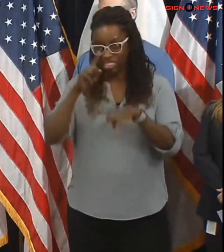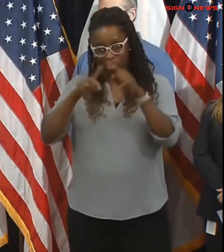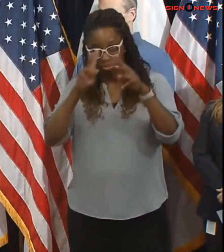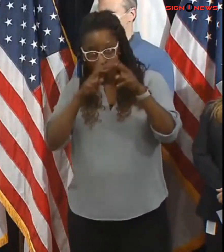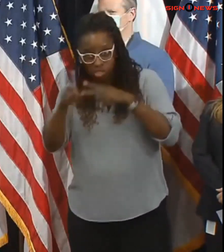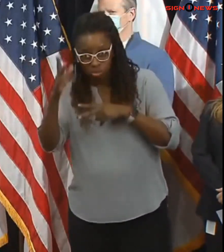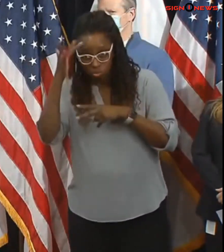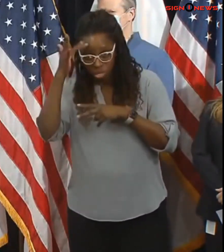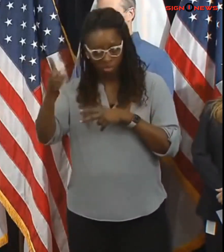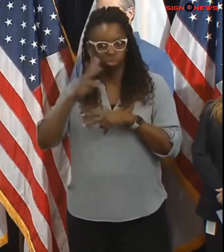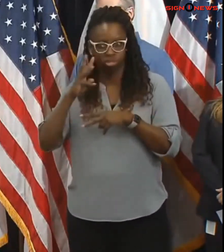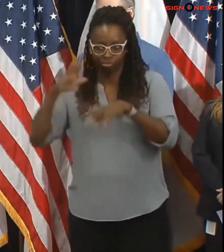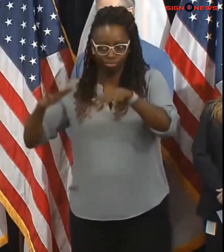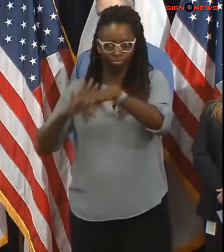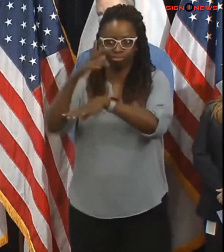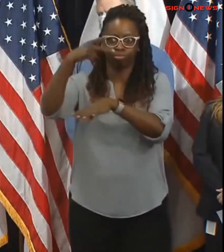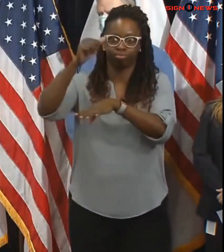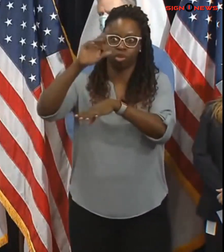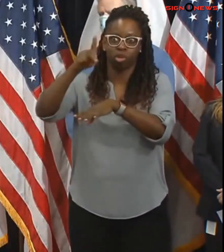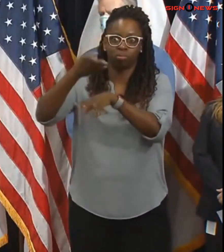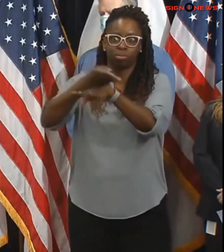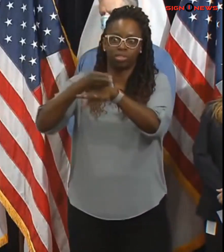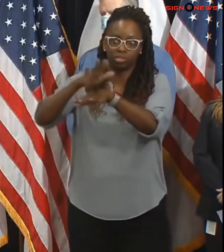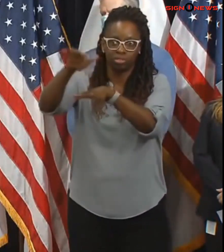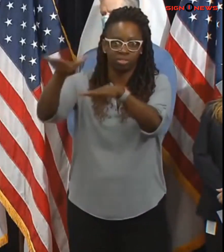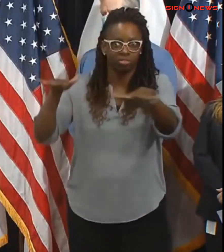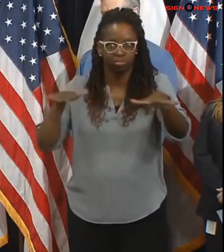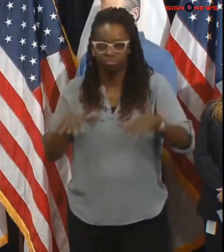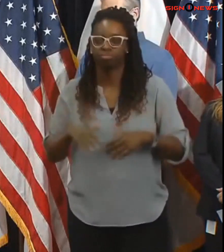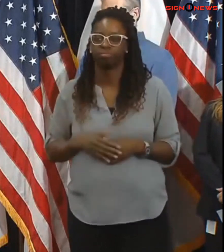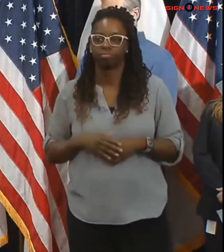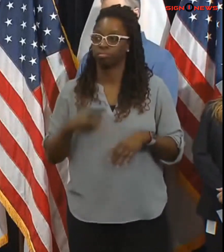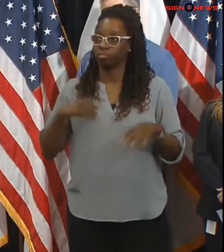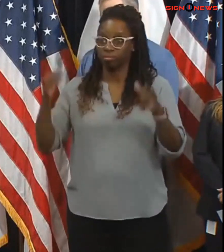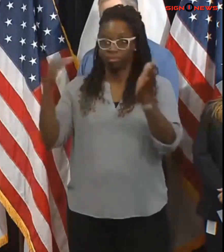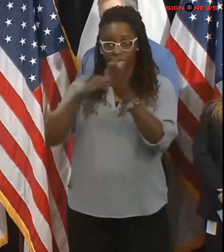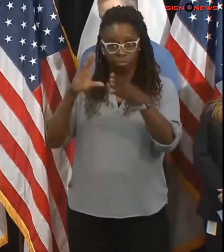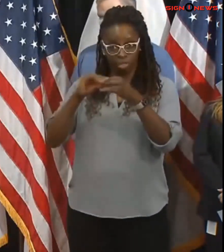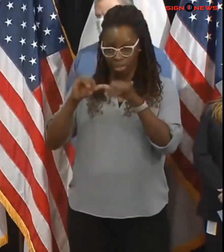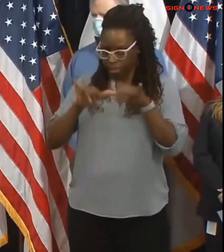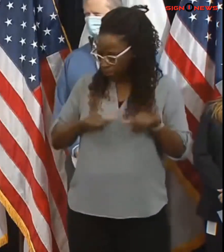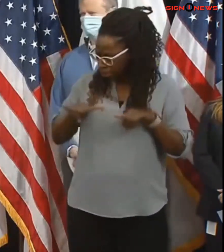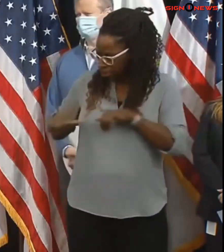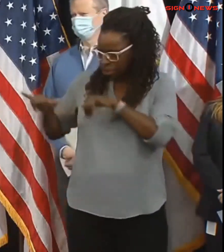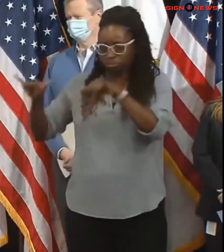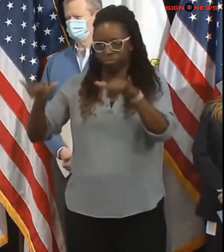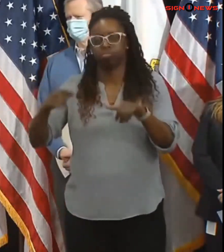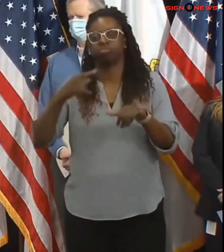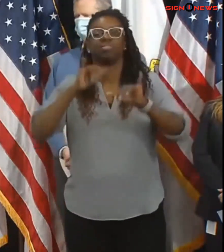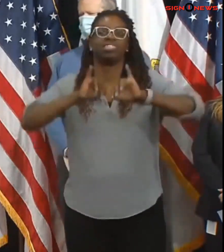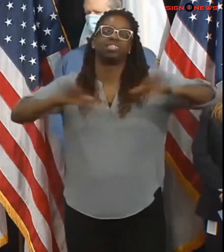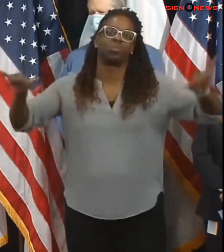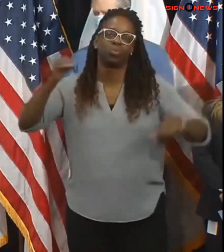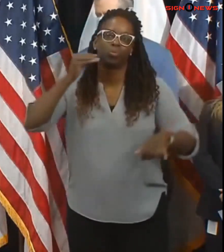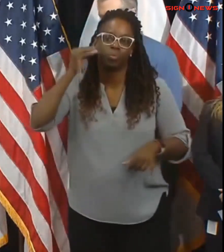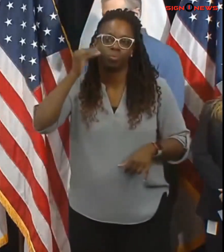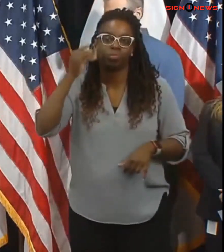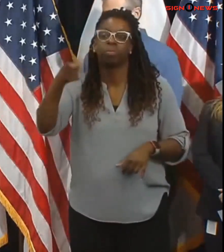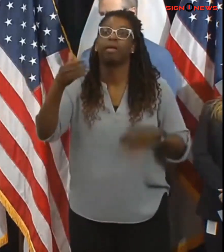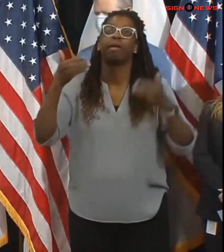all of my colleagues here who have said please avoid travel please also don't go to dcr parks during this event many of our parking lots at our